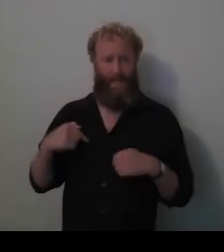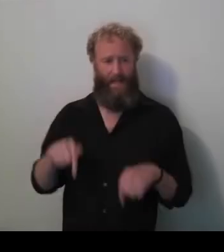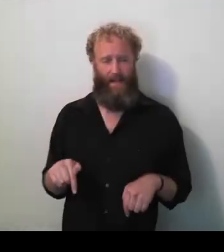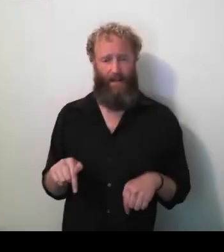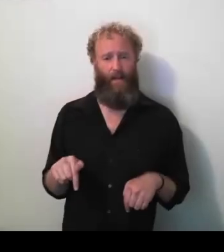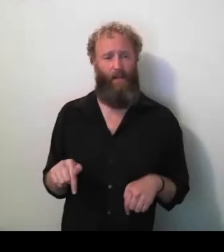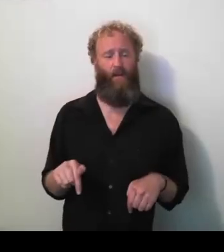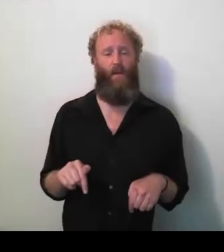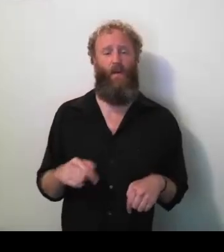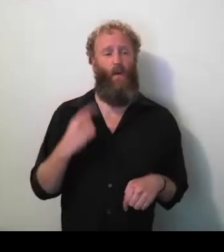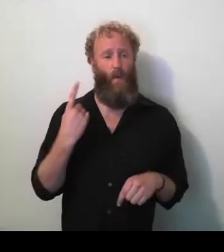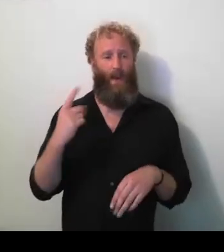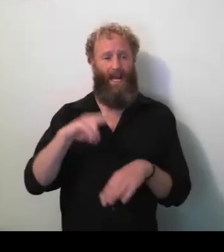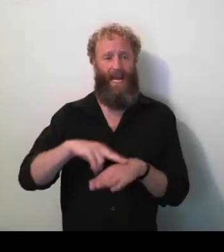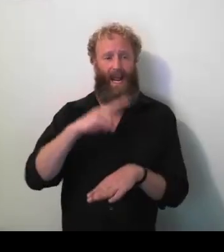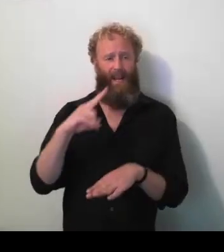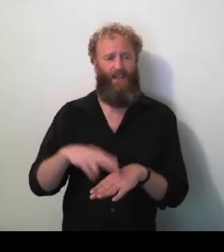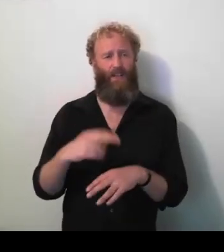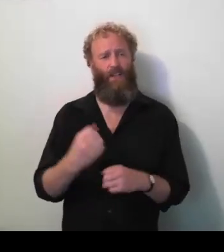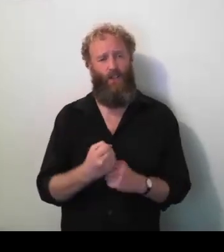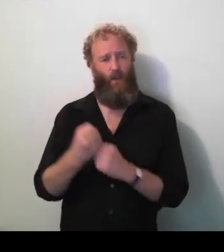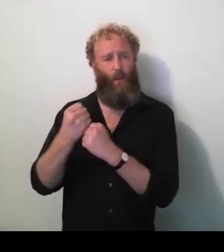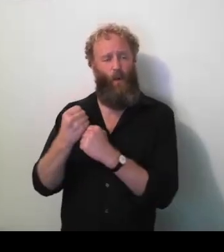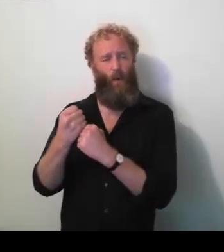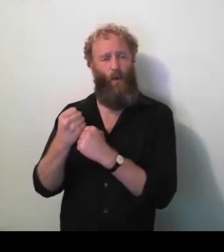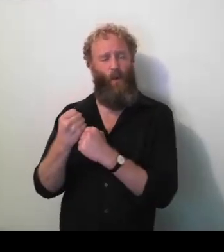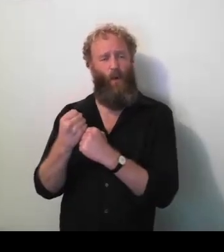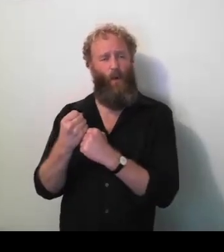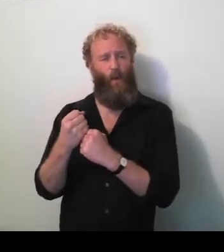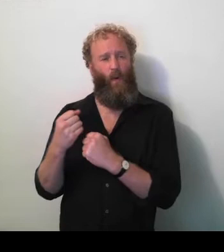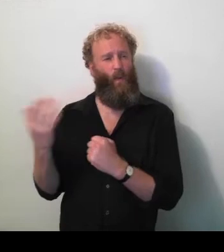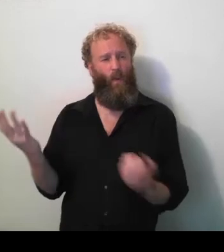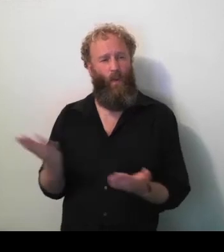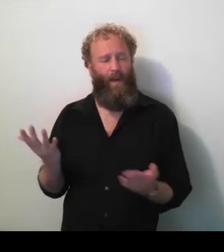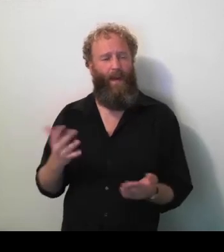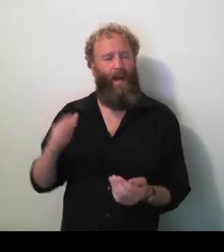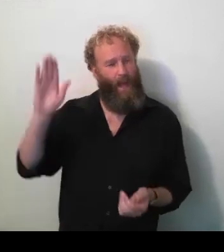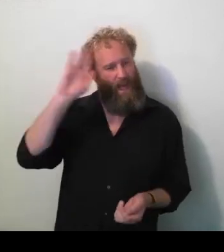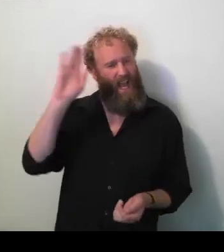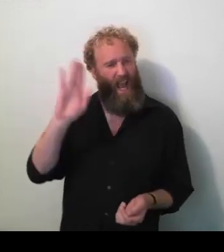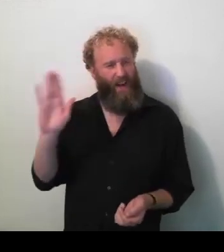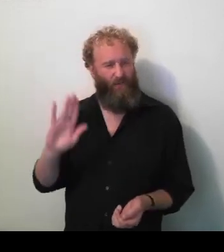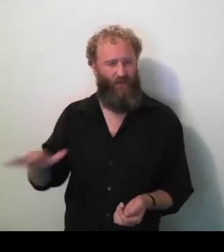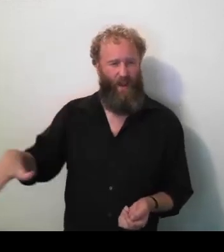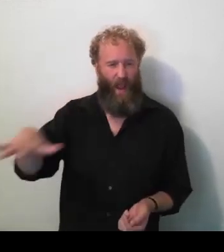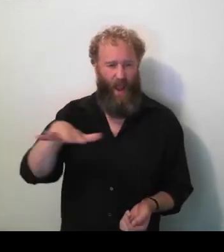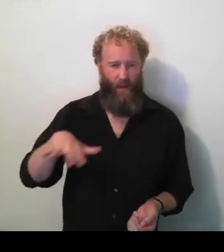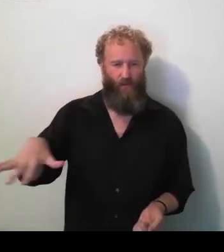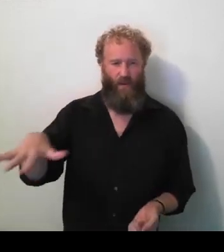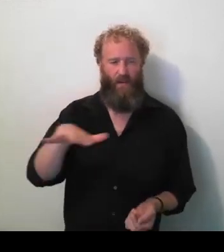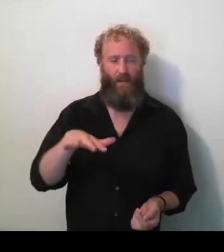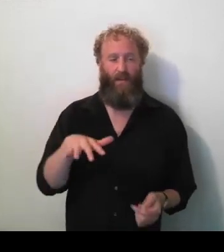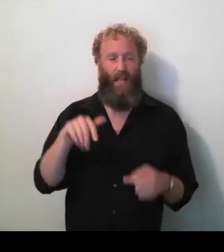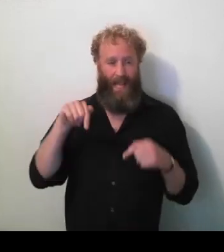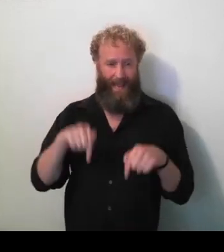One Nation's support base is in regional and rural areas and it's here